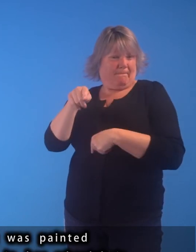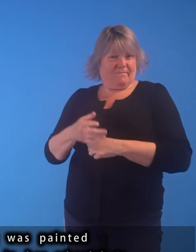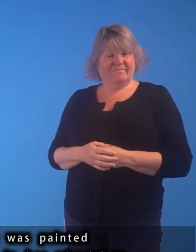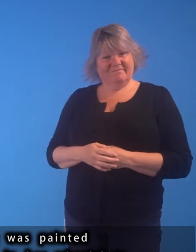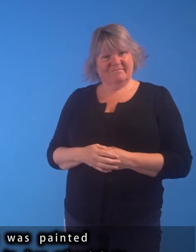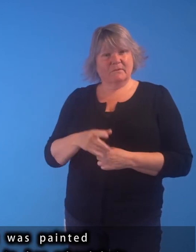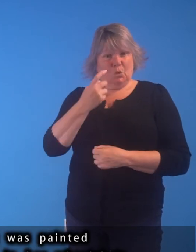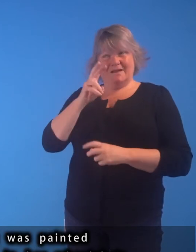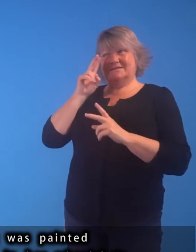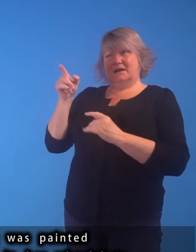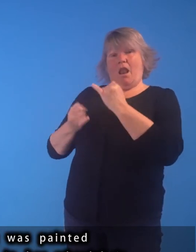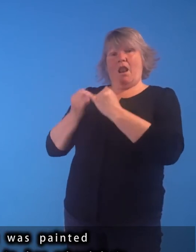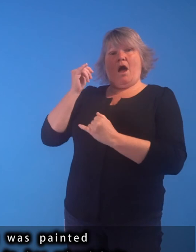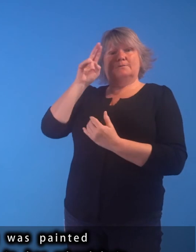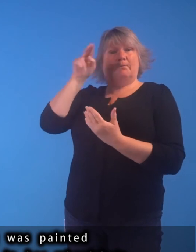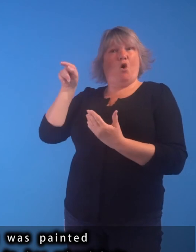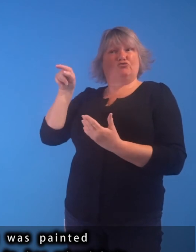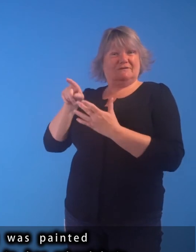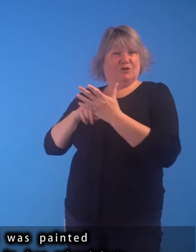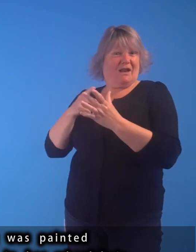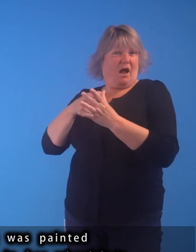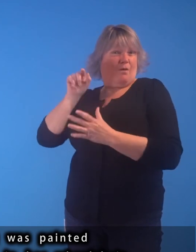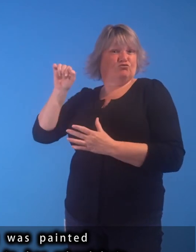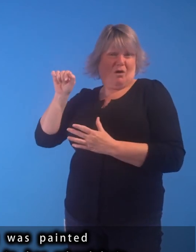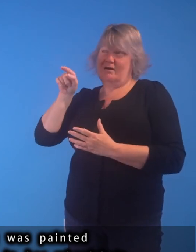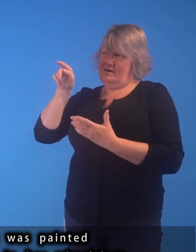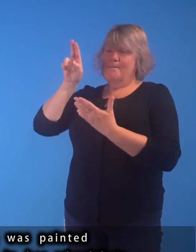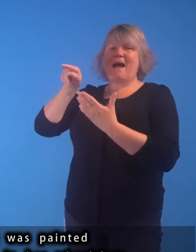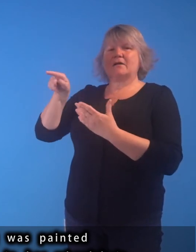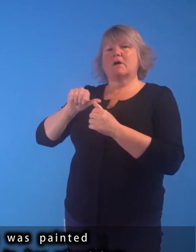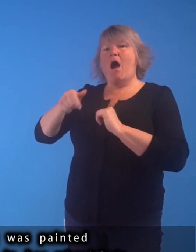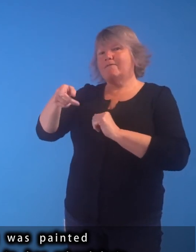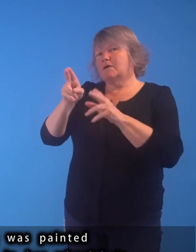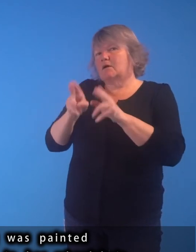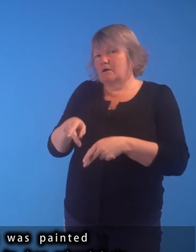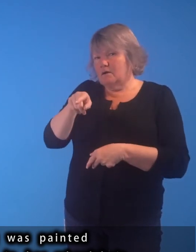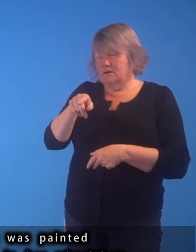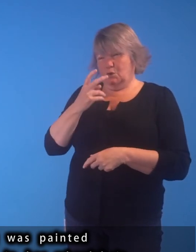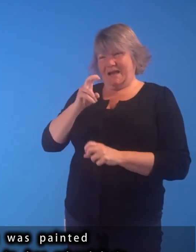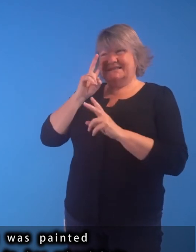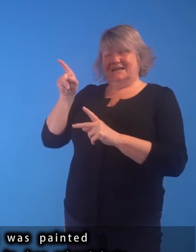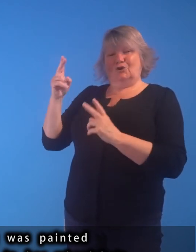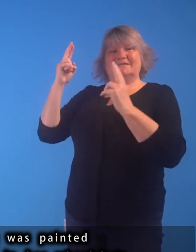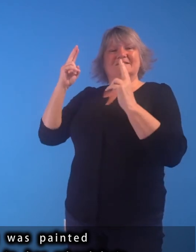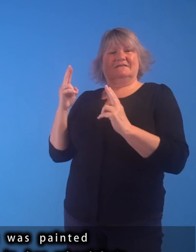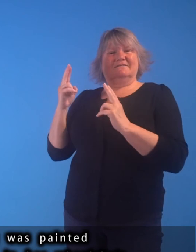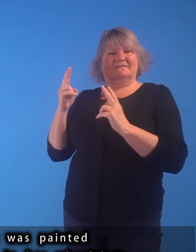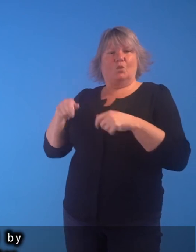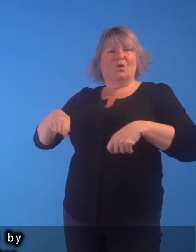Last portrait of Jenny Armstrong was painted after she died and shows her sitting in her wheelchair in her